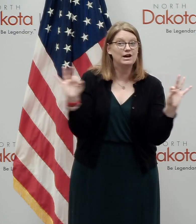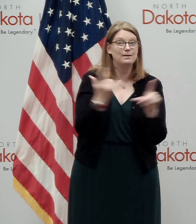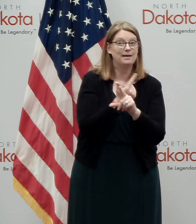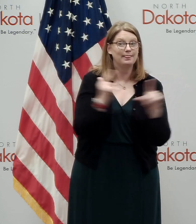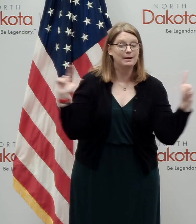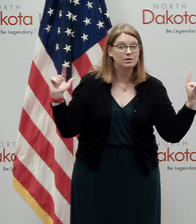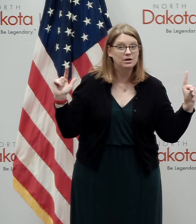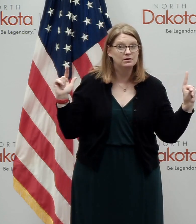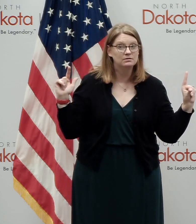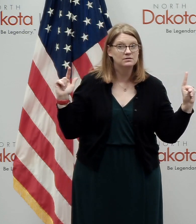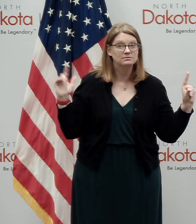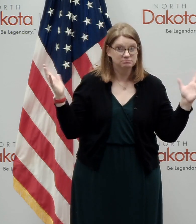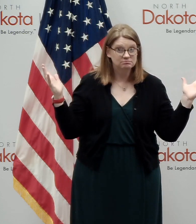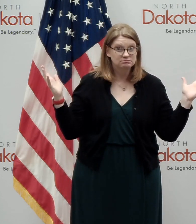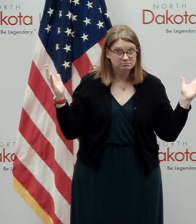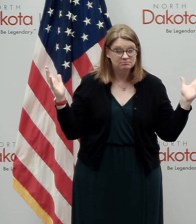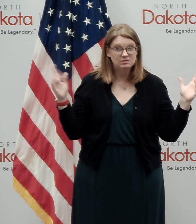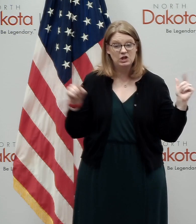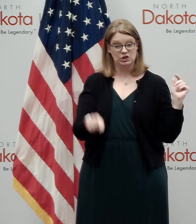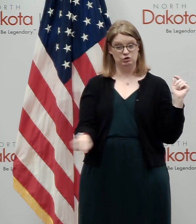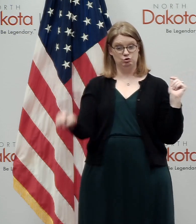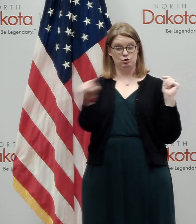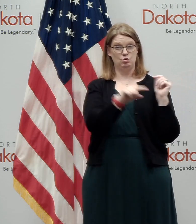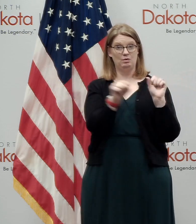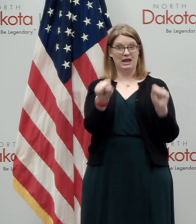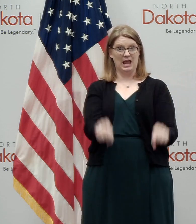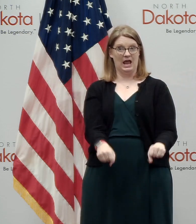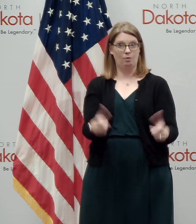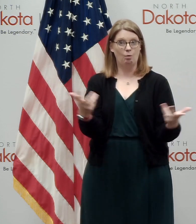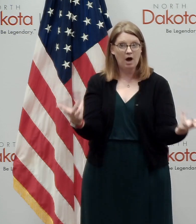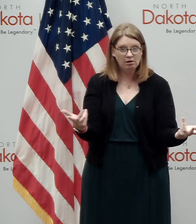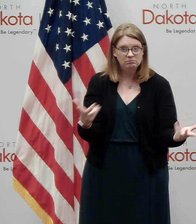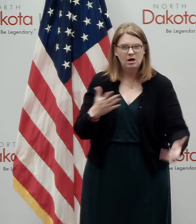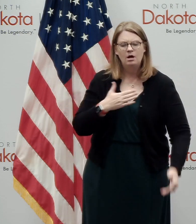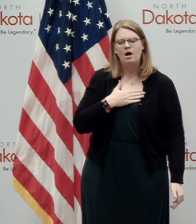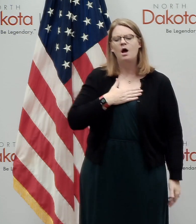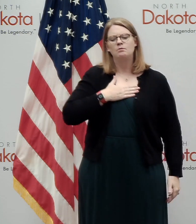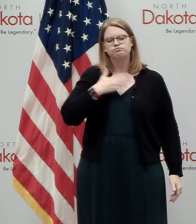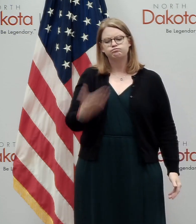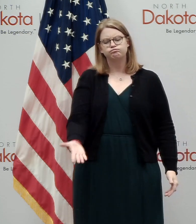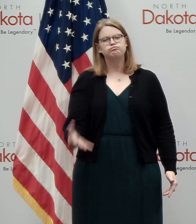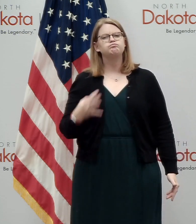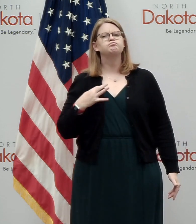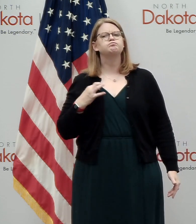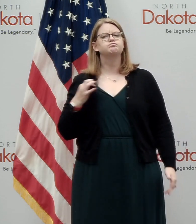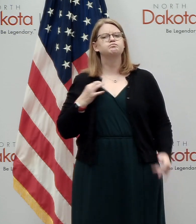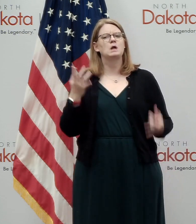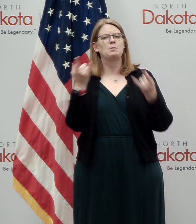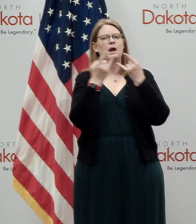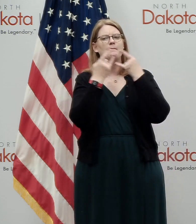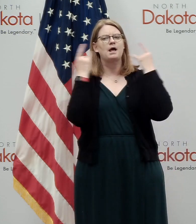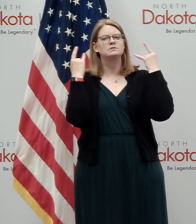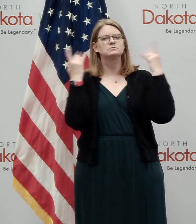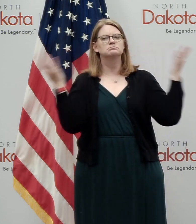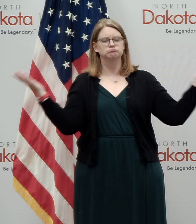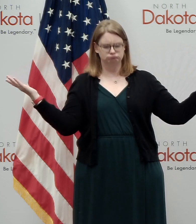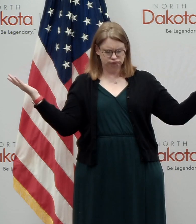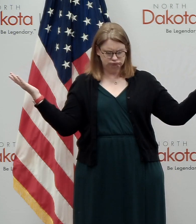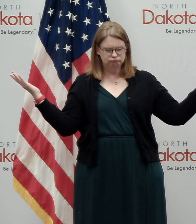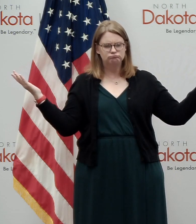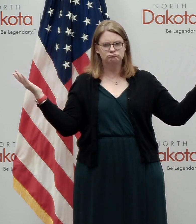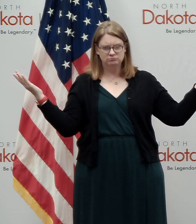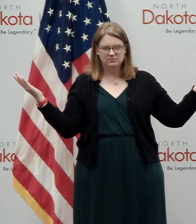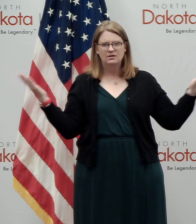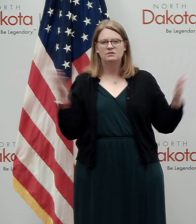restrictive thing that people can do is to voluntarily, uh, wear a mask, uh, because this is a way that we can,